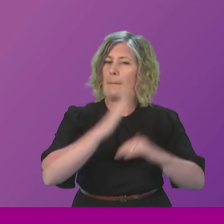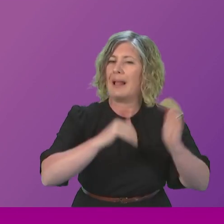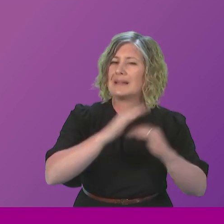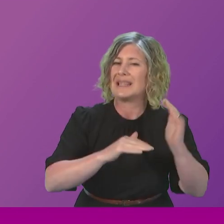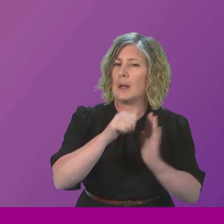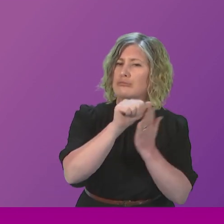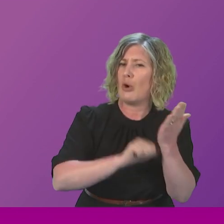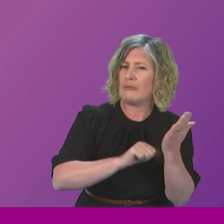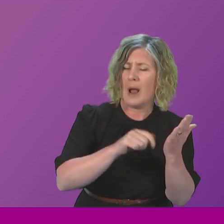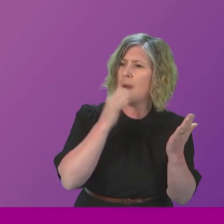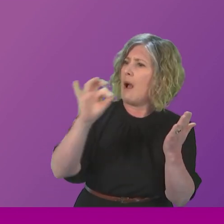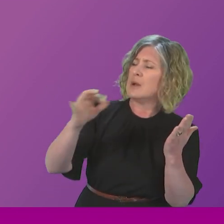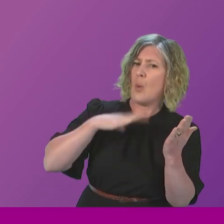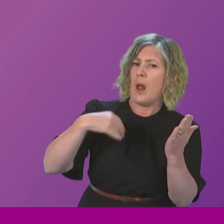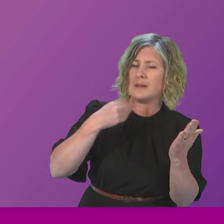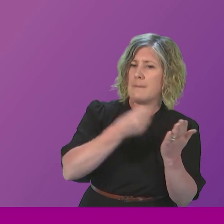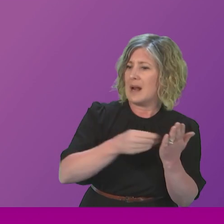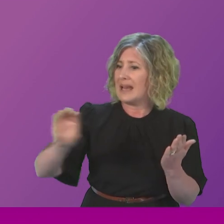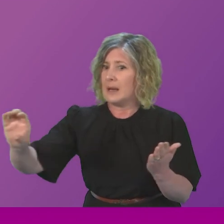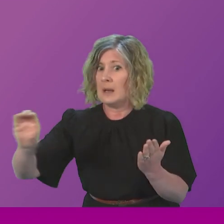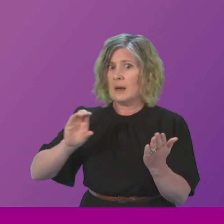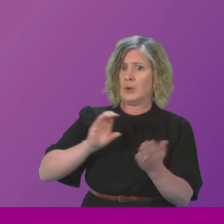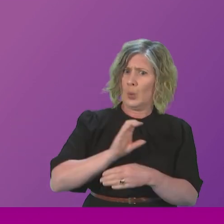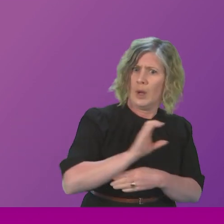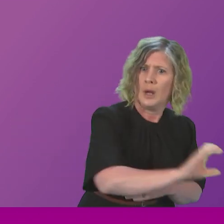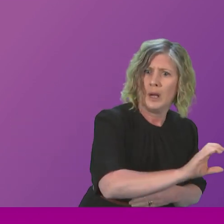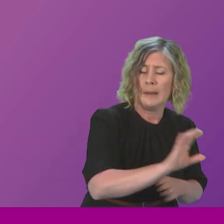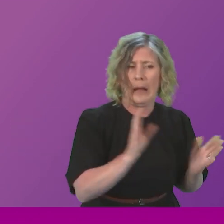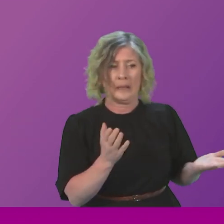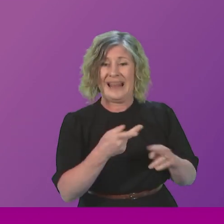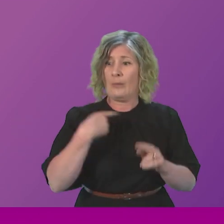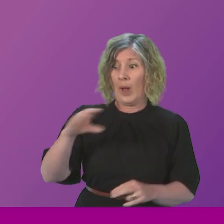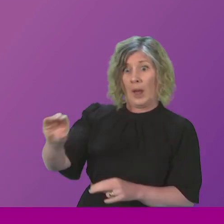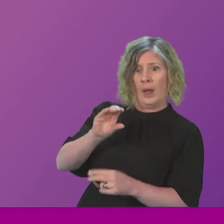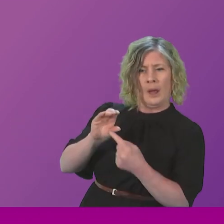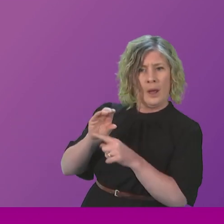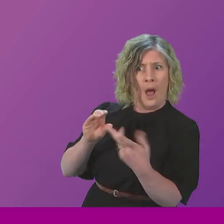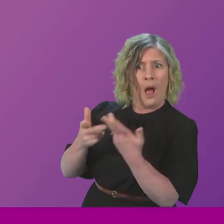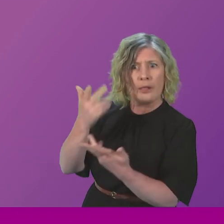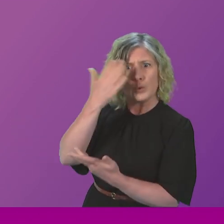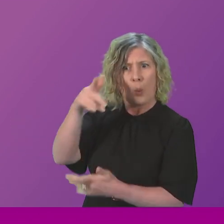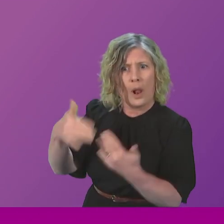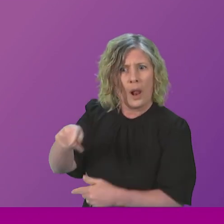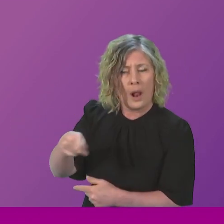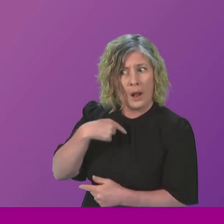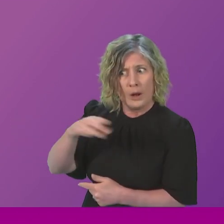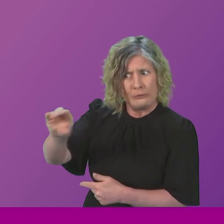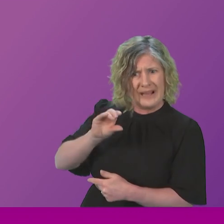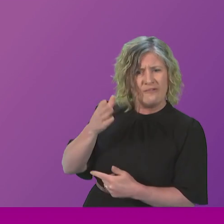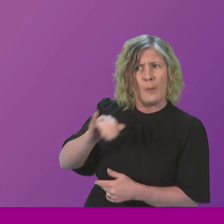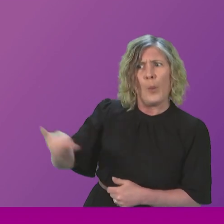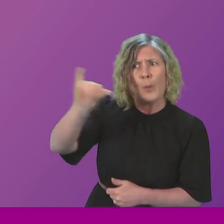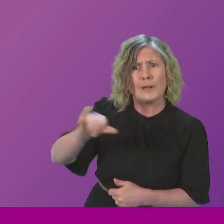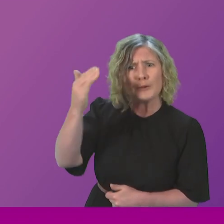redistribute that to another project. Now, he would have to say what school we would take that away from because, of course, every single penny is